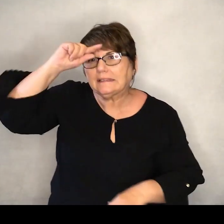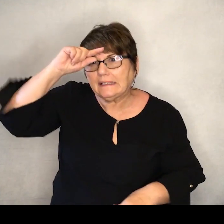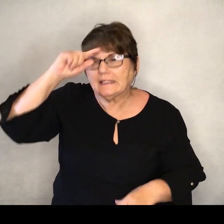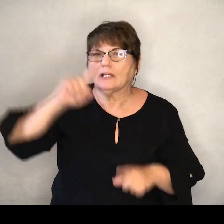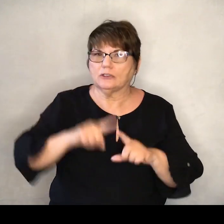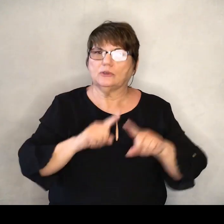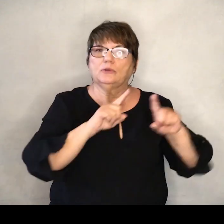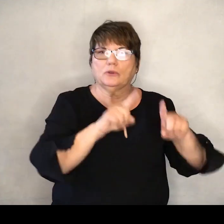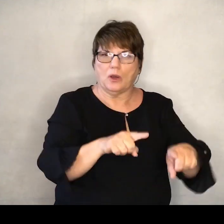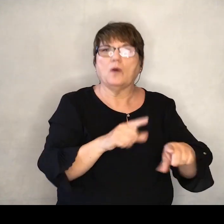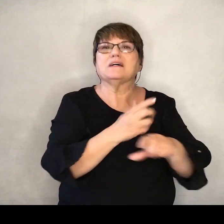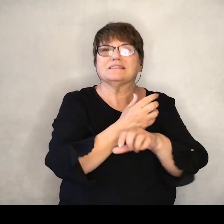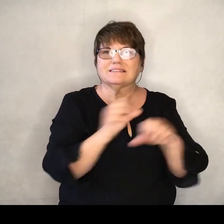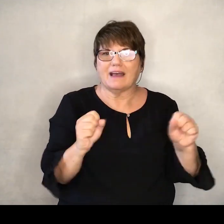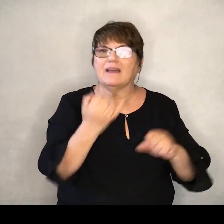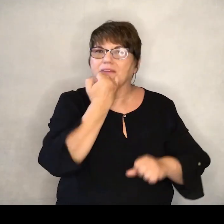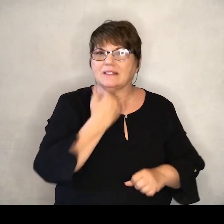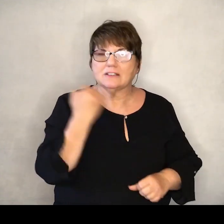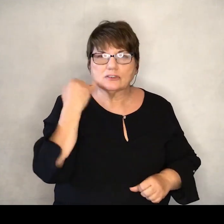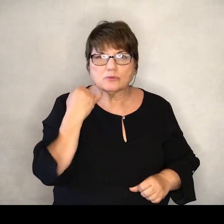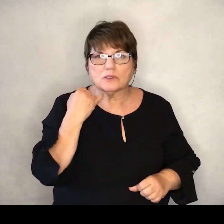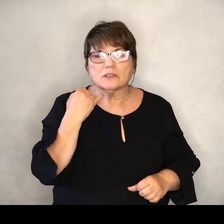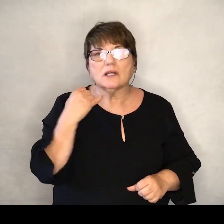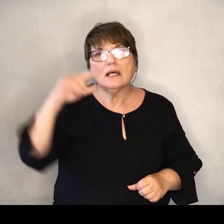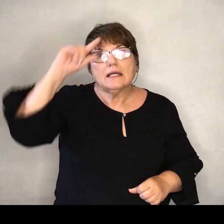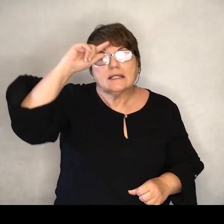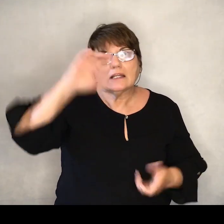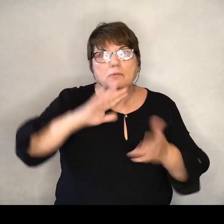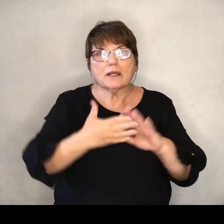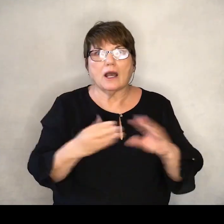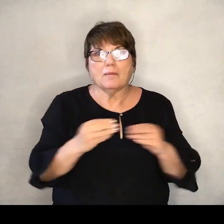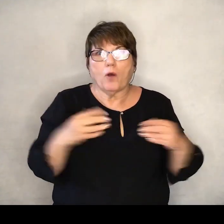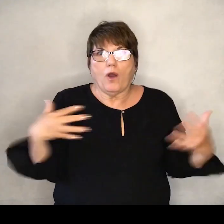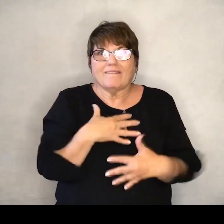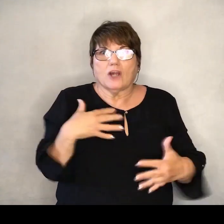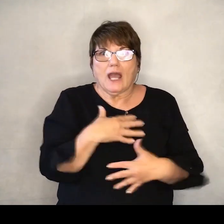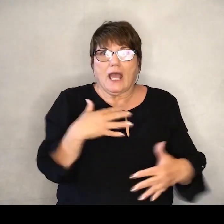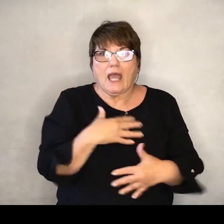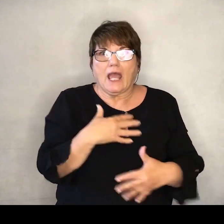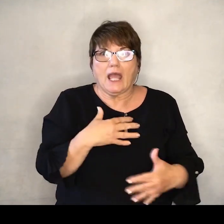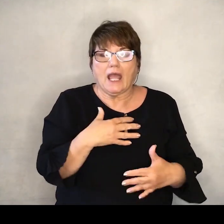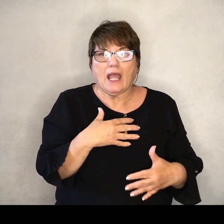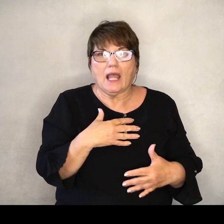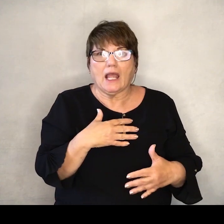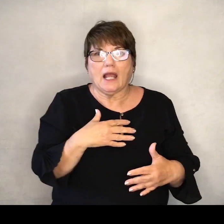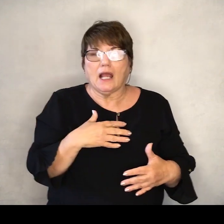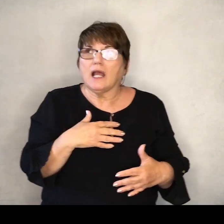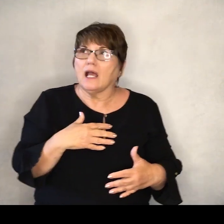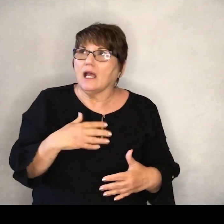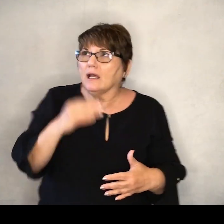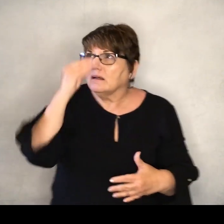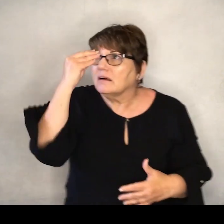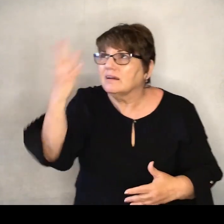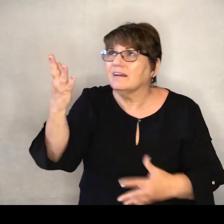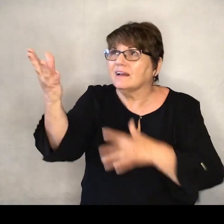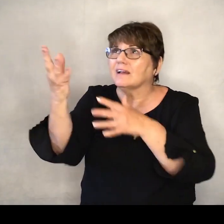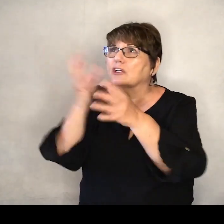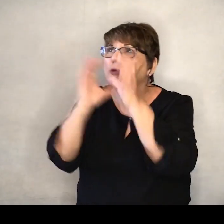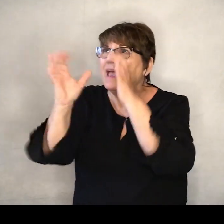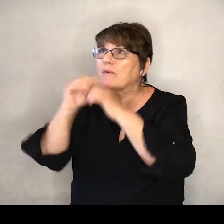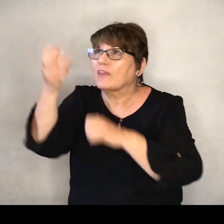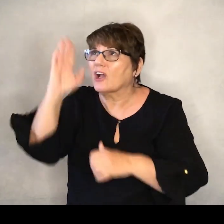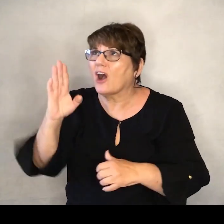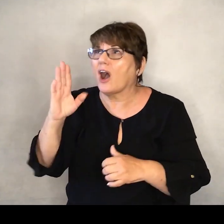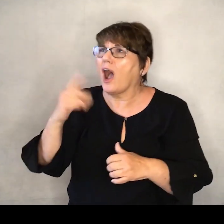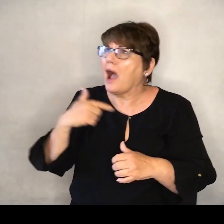save Israel. And then Gideon becomes even more afraid. And he makes his fear clear to God. He's